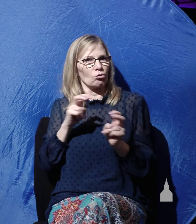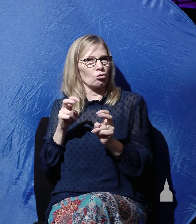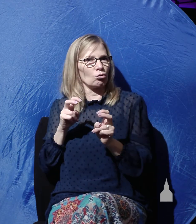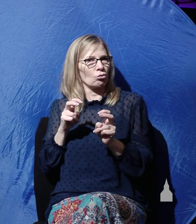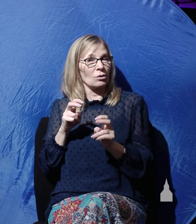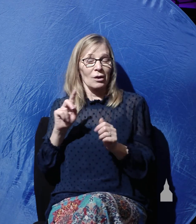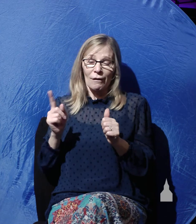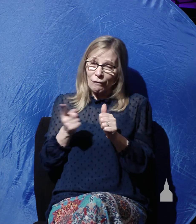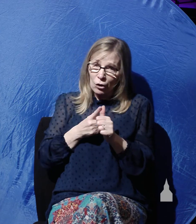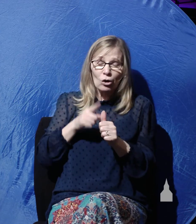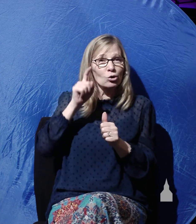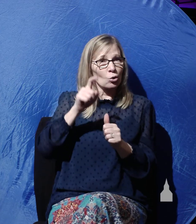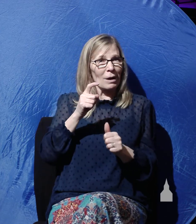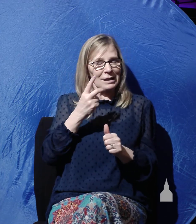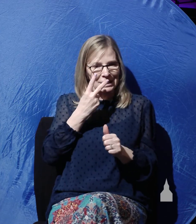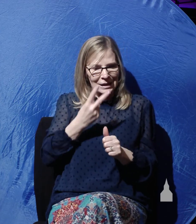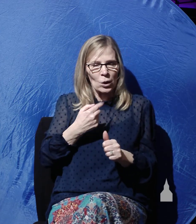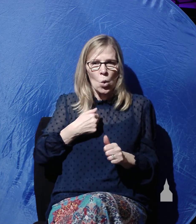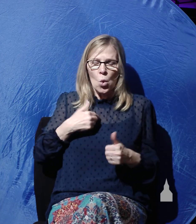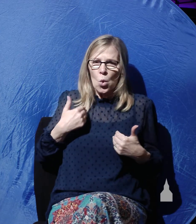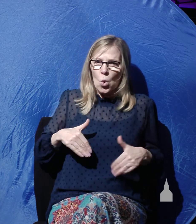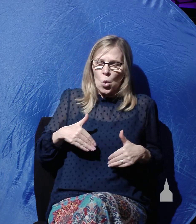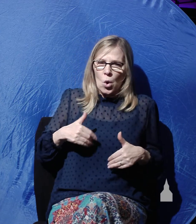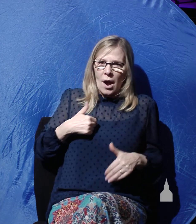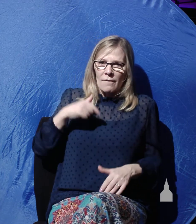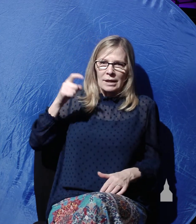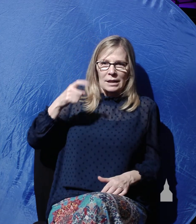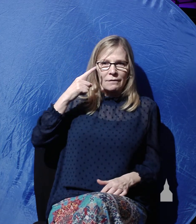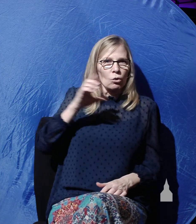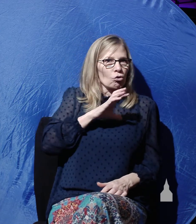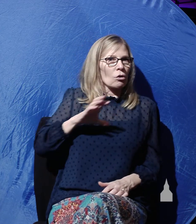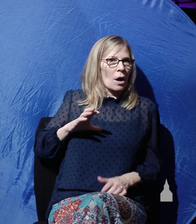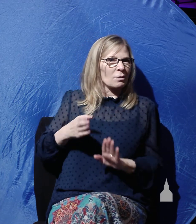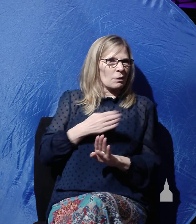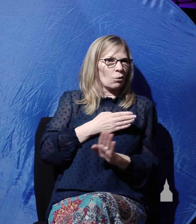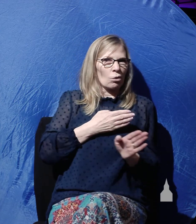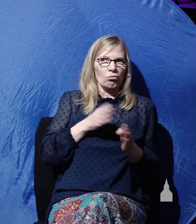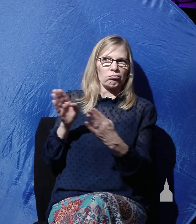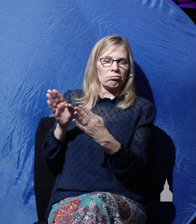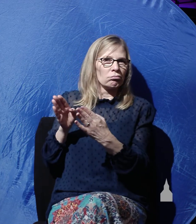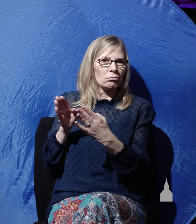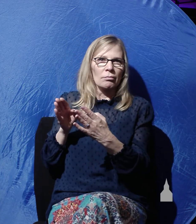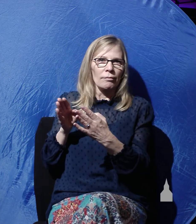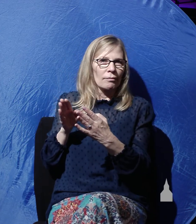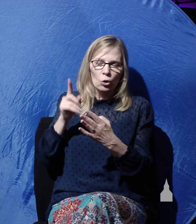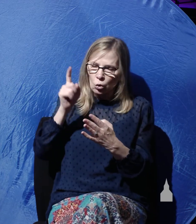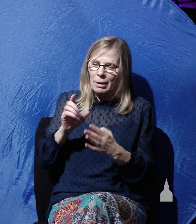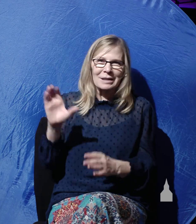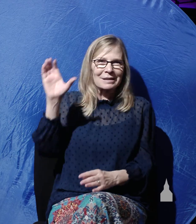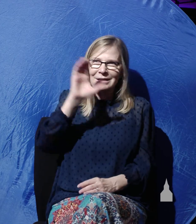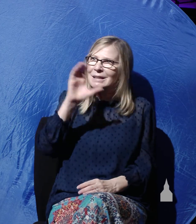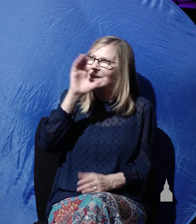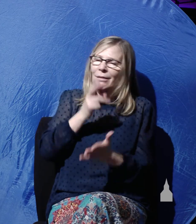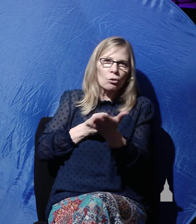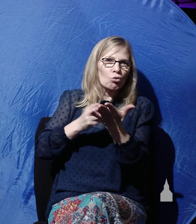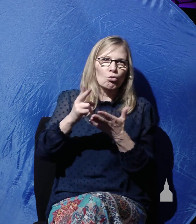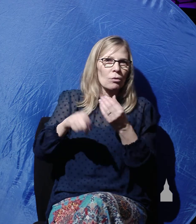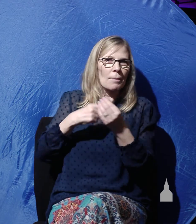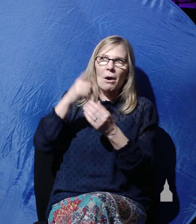first see your need for Christ before coming to him. You must see the truth about God. What truth? The fact that